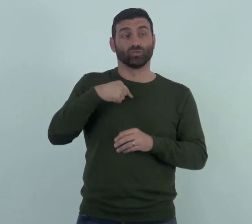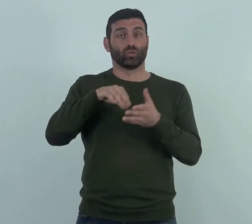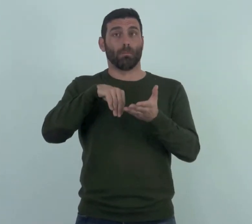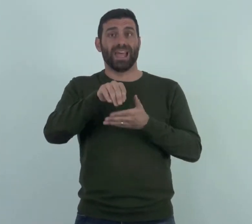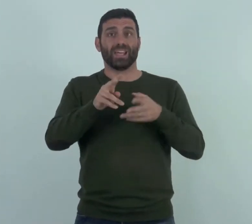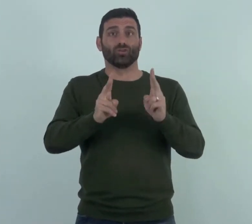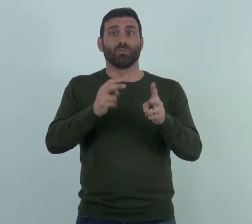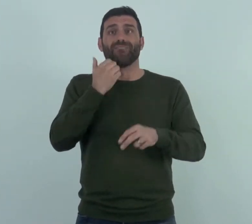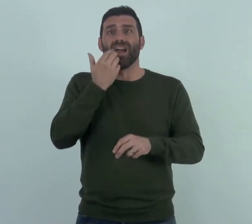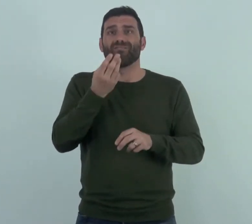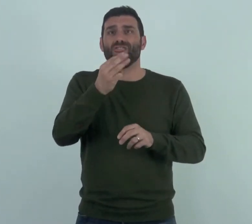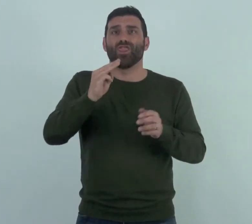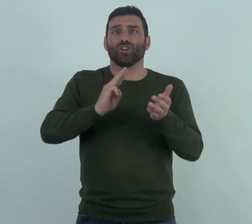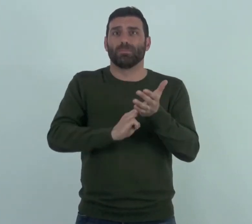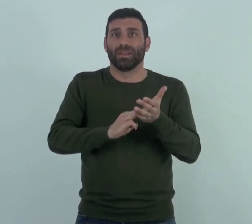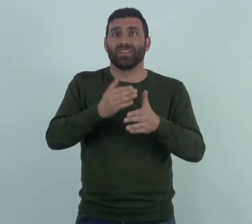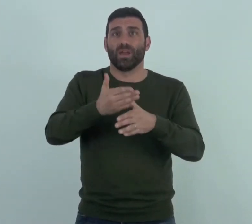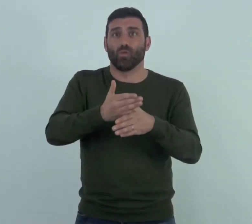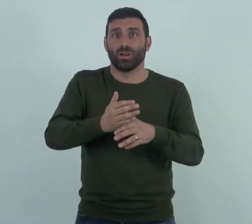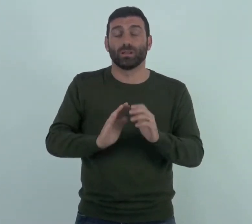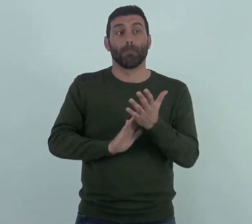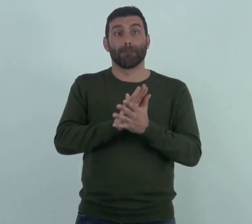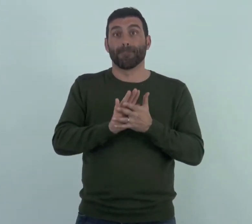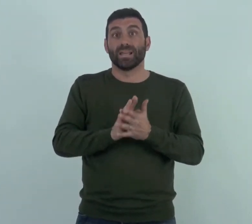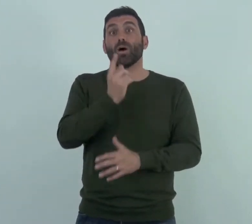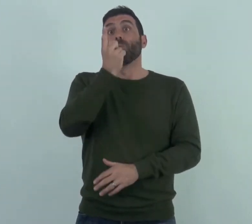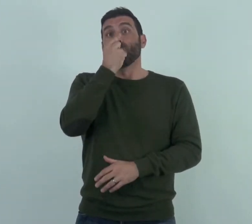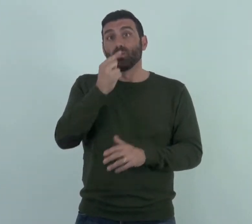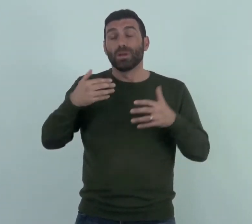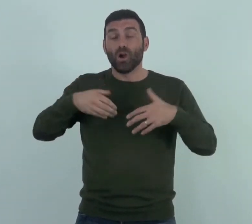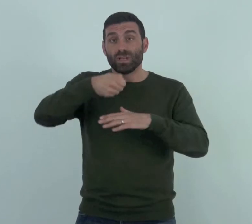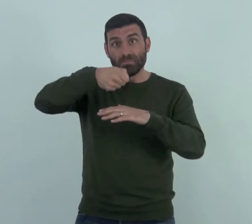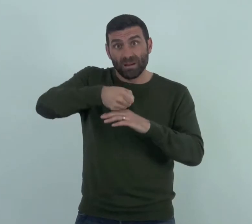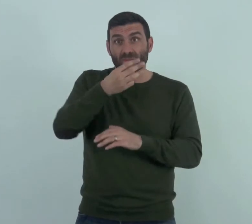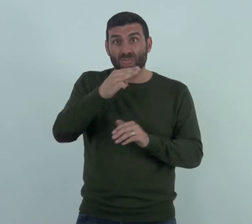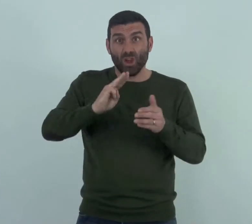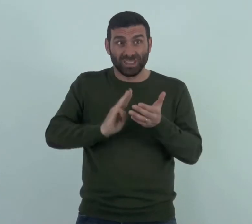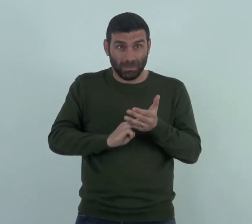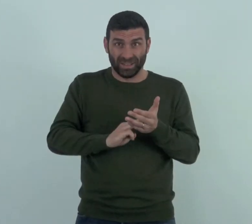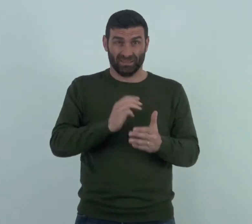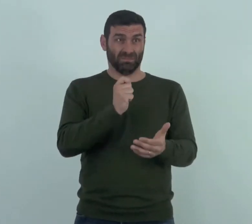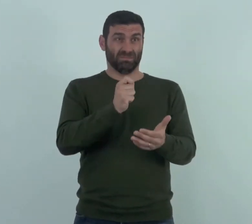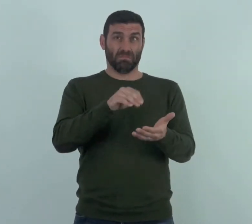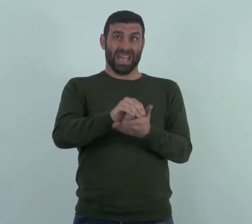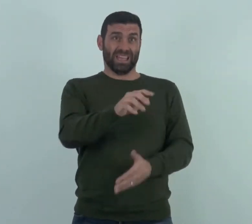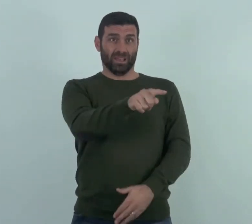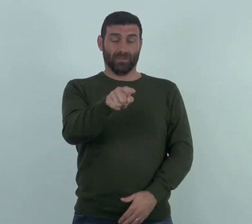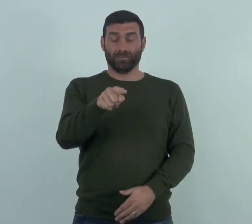Council wanted us to pay interpreters for every 30 minutes that they worked which meant potentially that